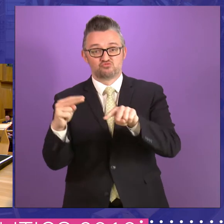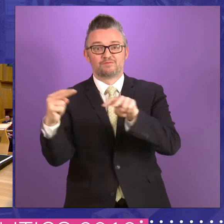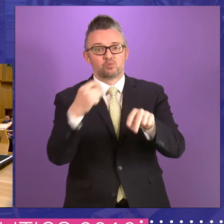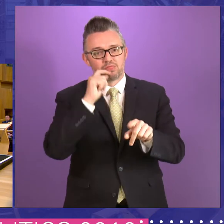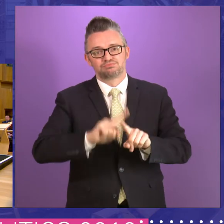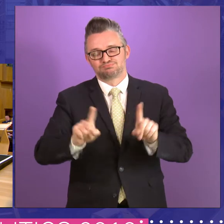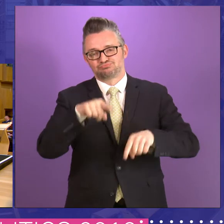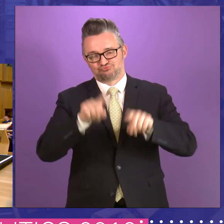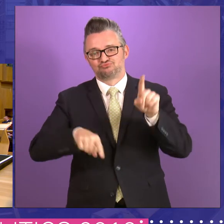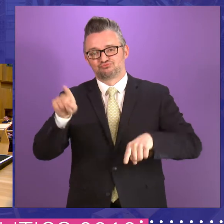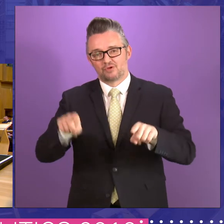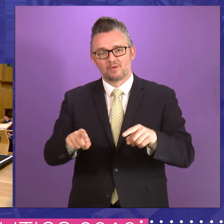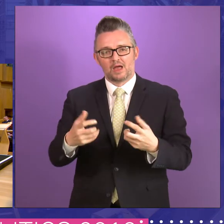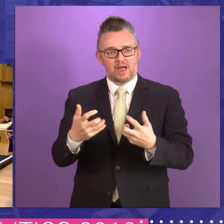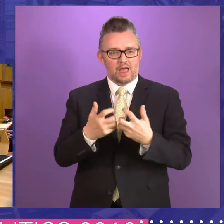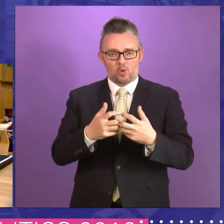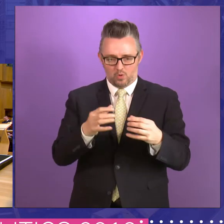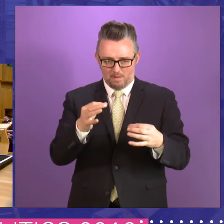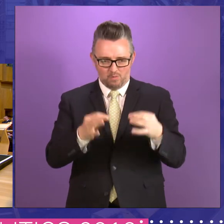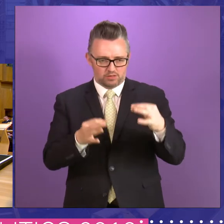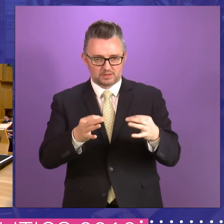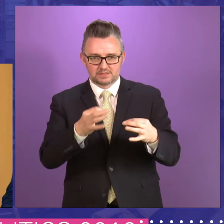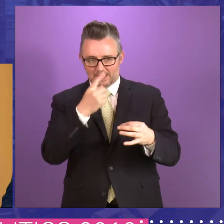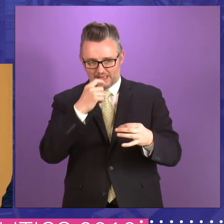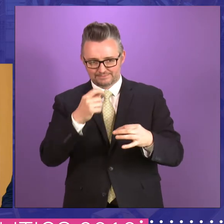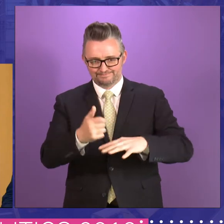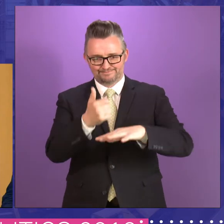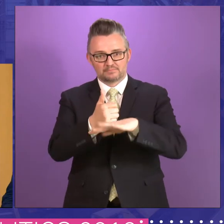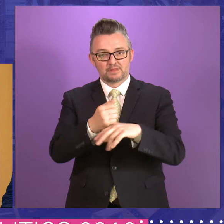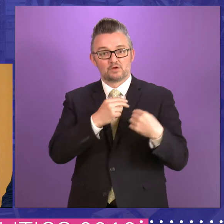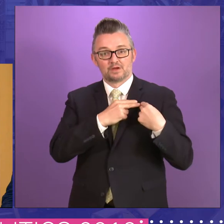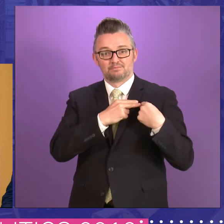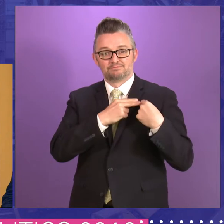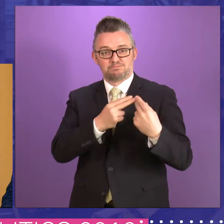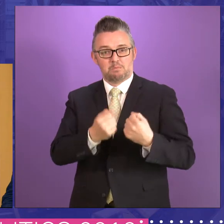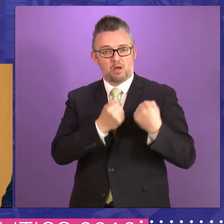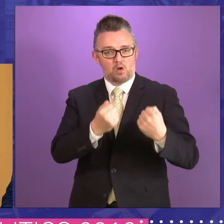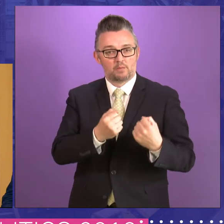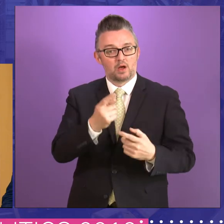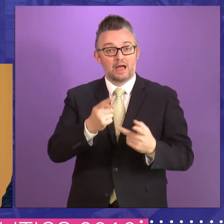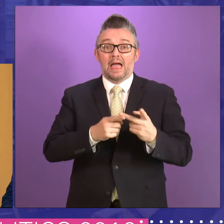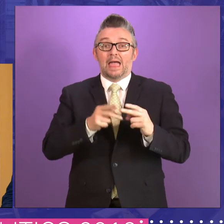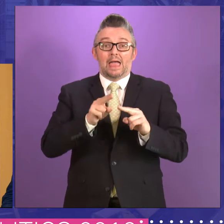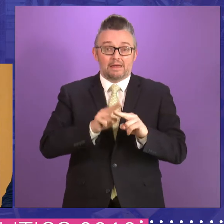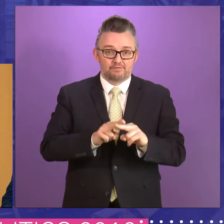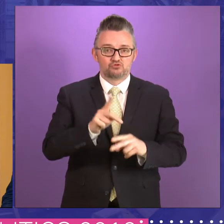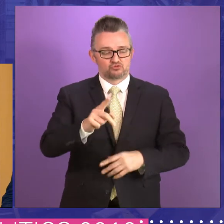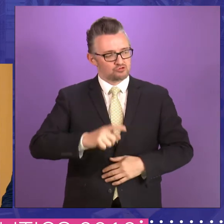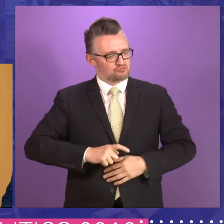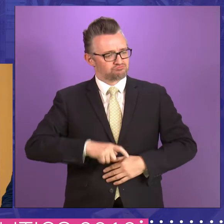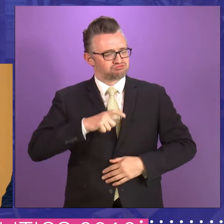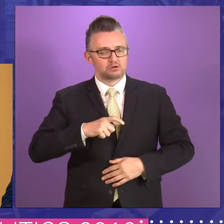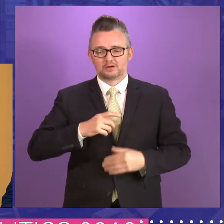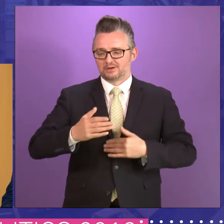the politics of what should be applied in that scenario. But I think if you have that confidence to deal with domestic issues,